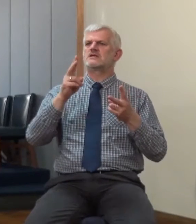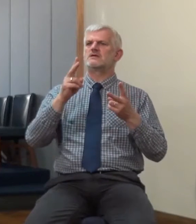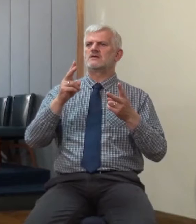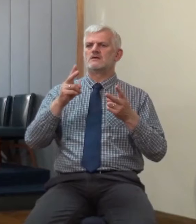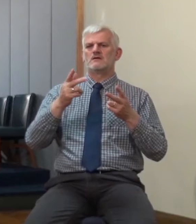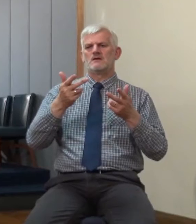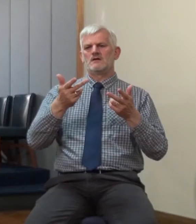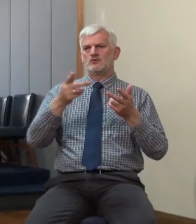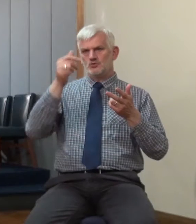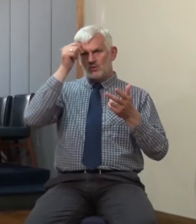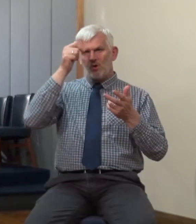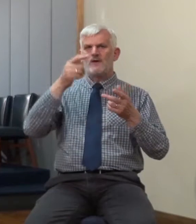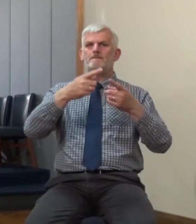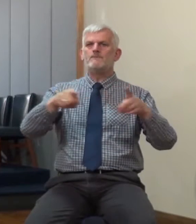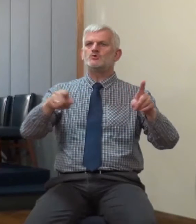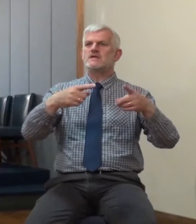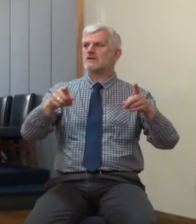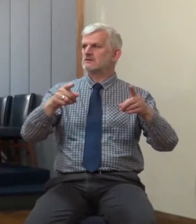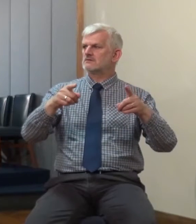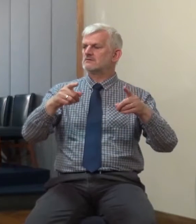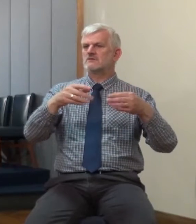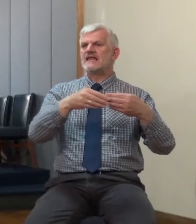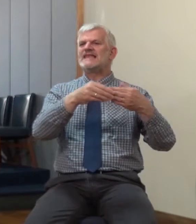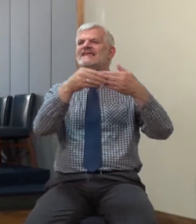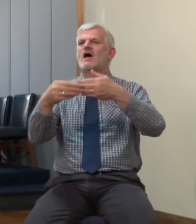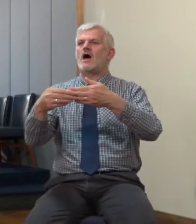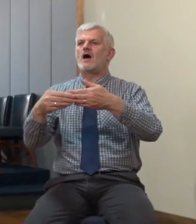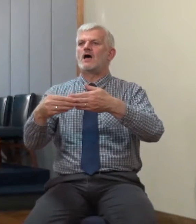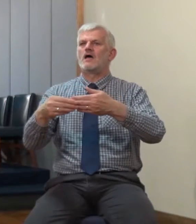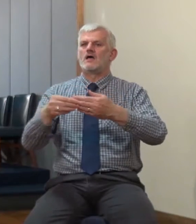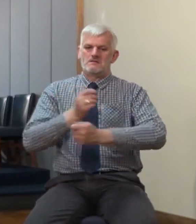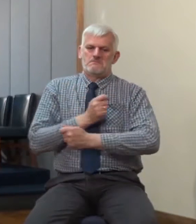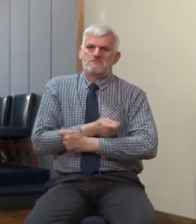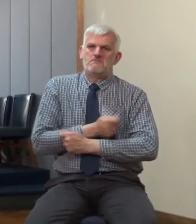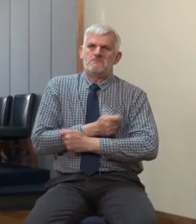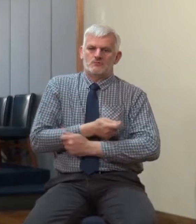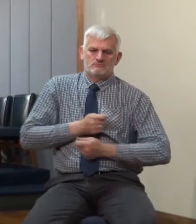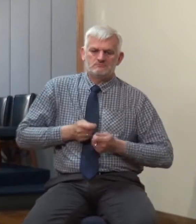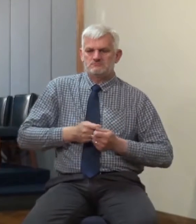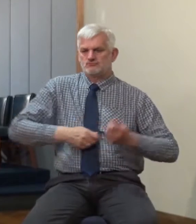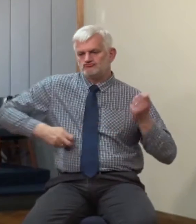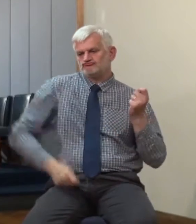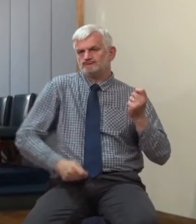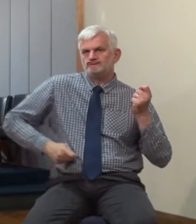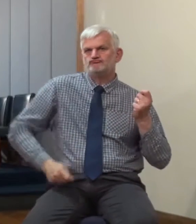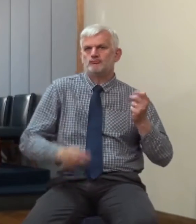behaving just like whirling things behaving in exactly the same way relating themselves to